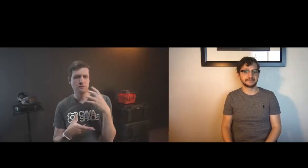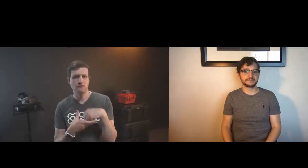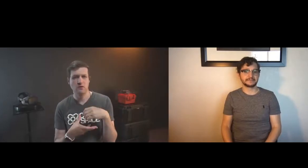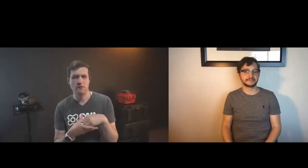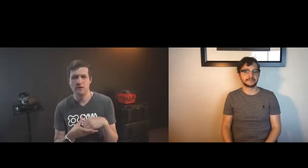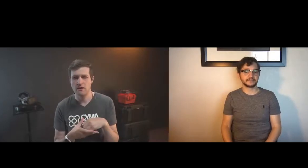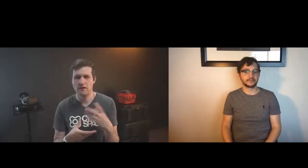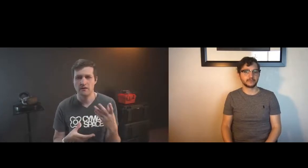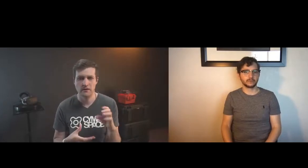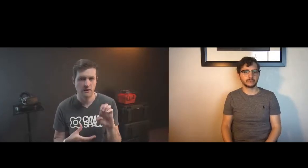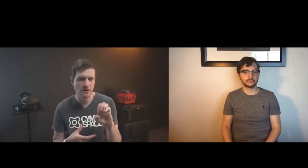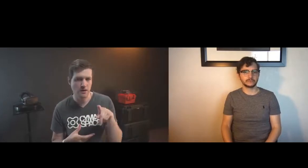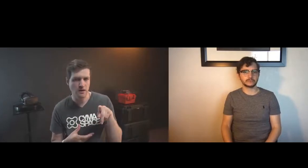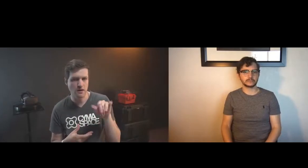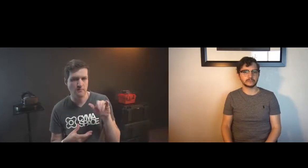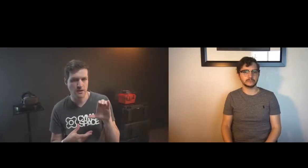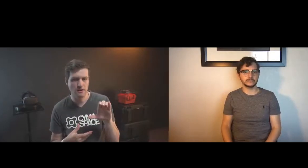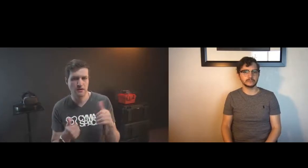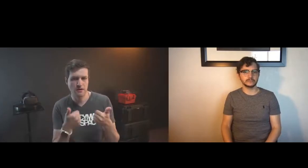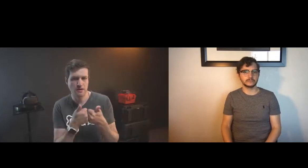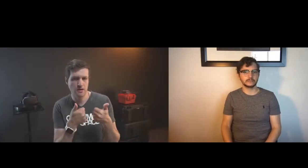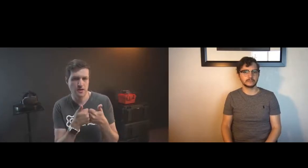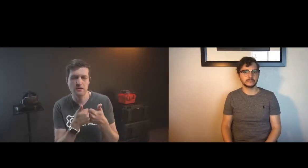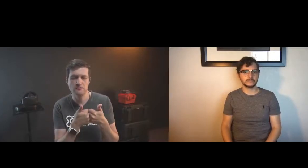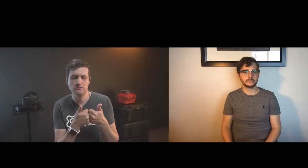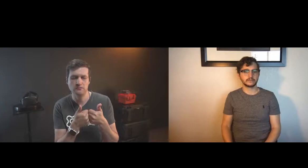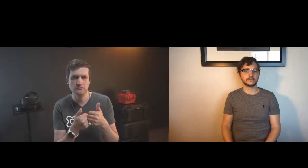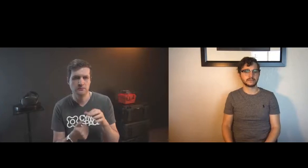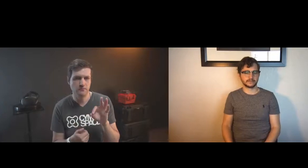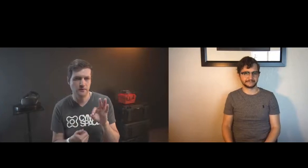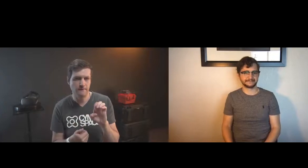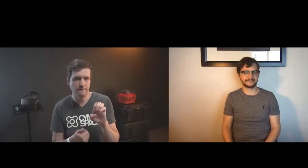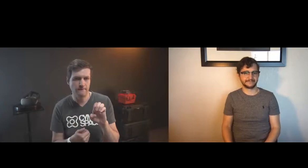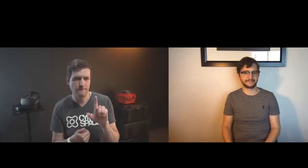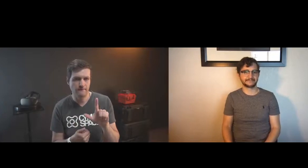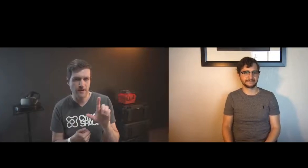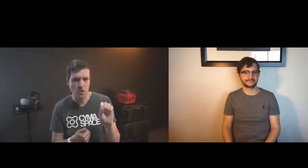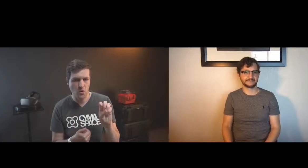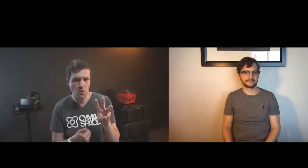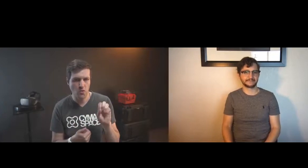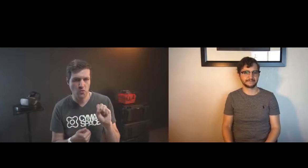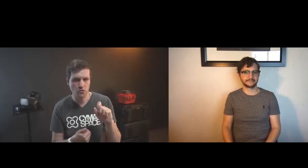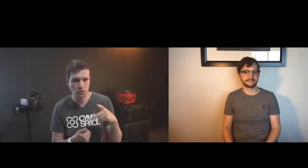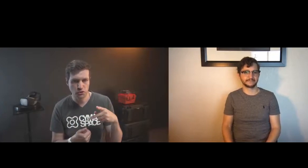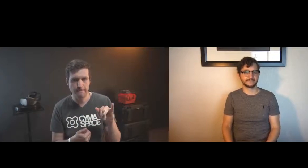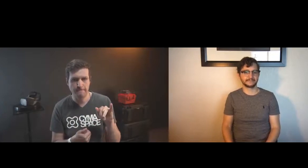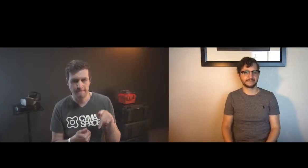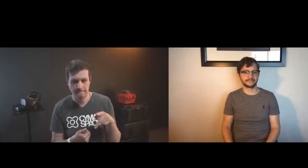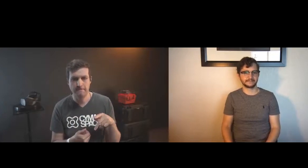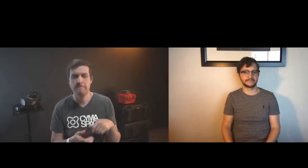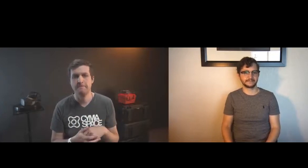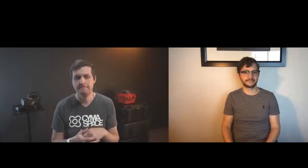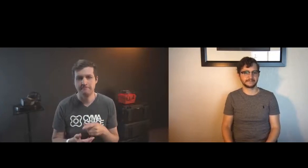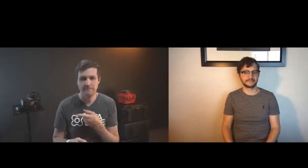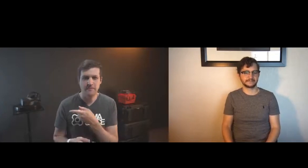yeah i was actually recently involved in epic game fellowship